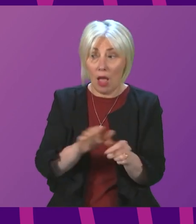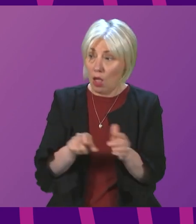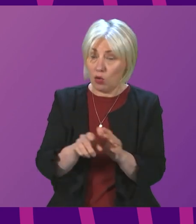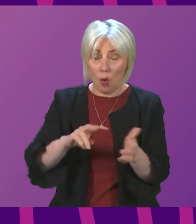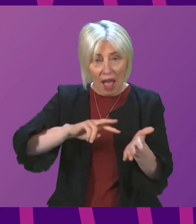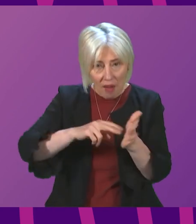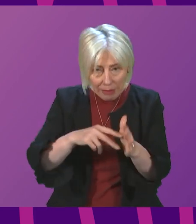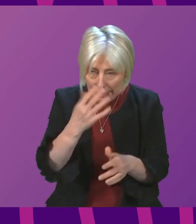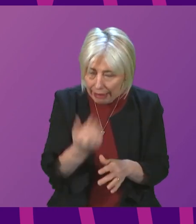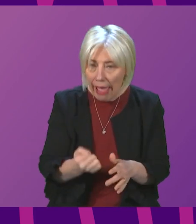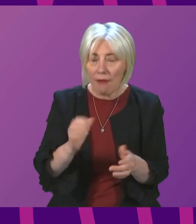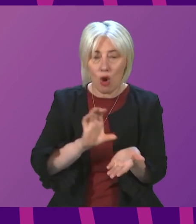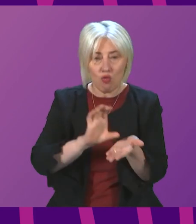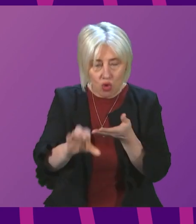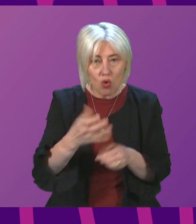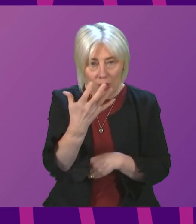needs and deserves?